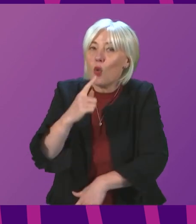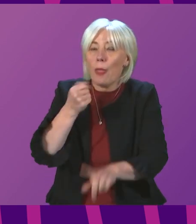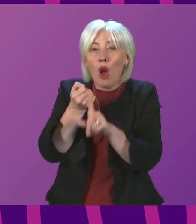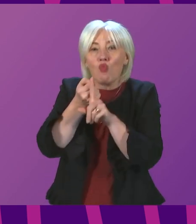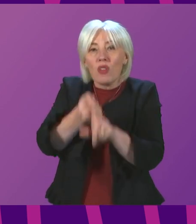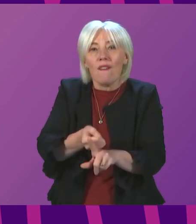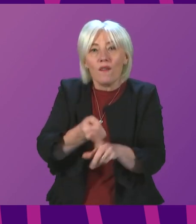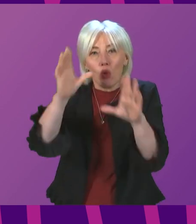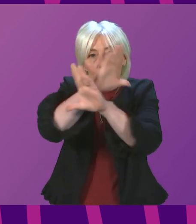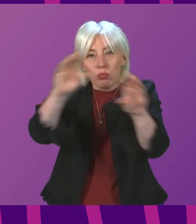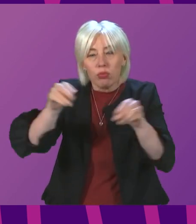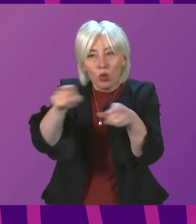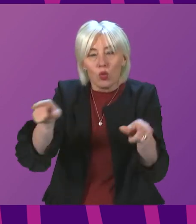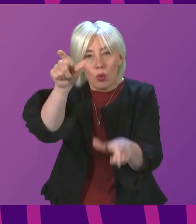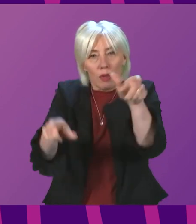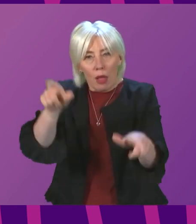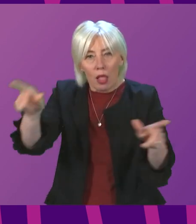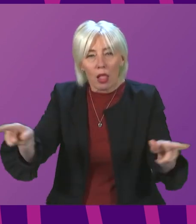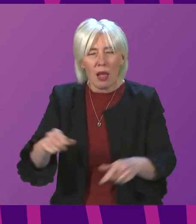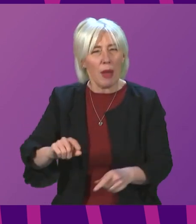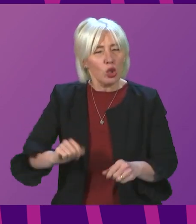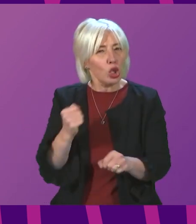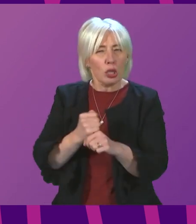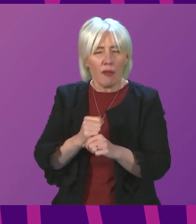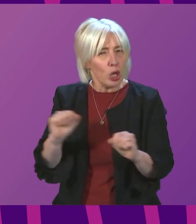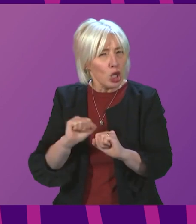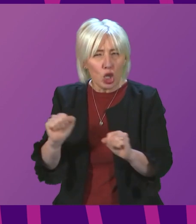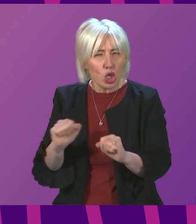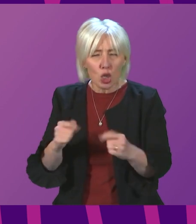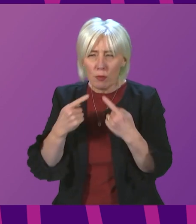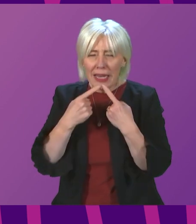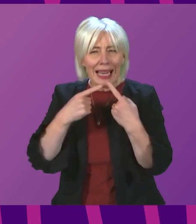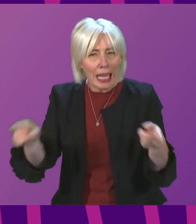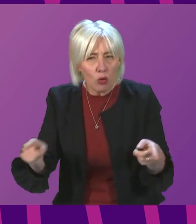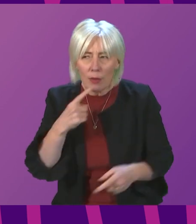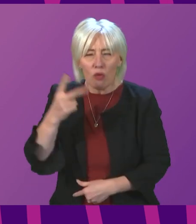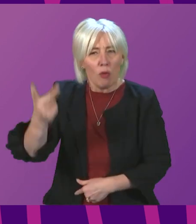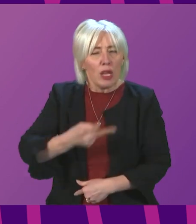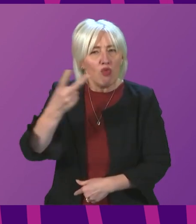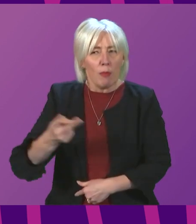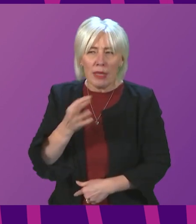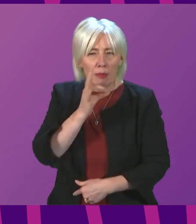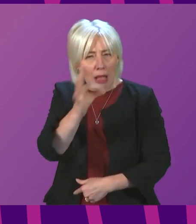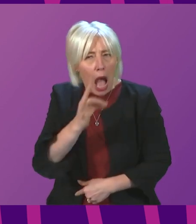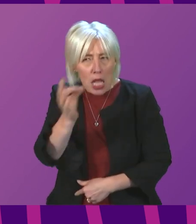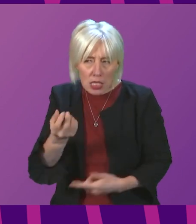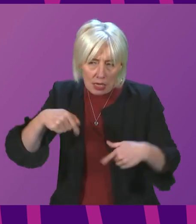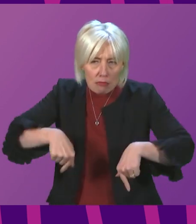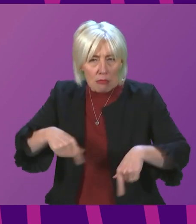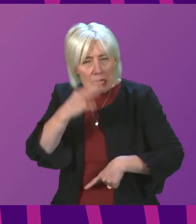to the public? And why is the Scottish Government still not announcing these numbers despite repeated requests from these benches?